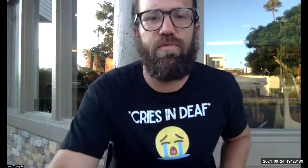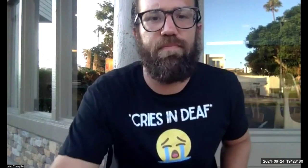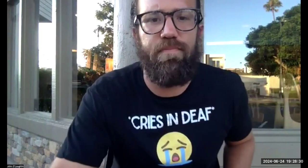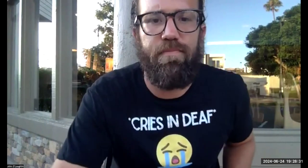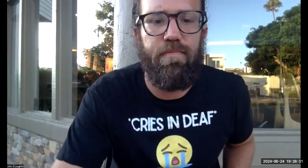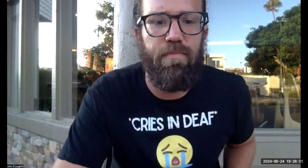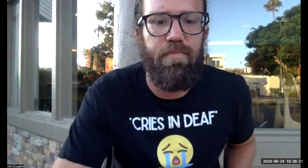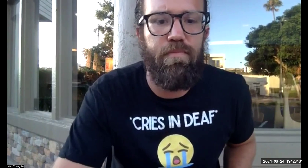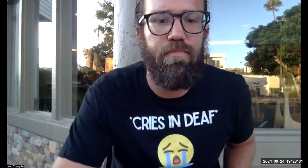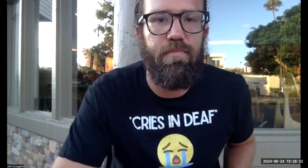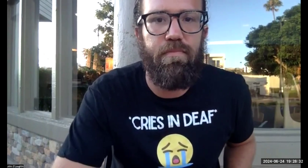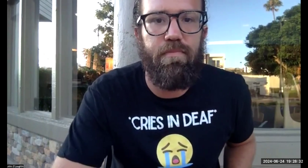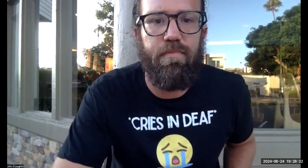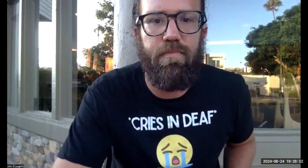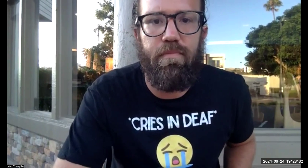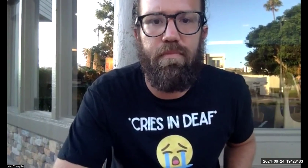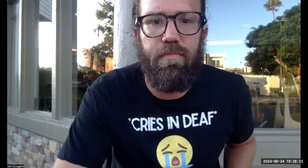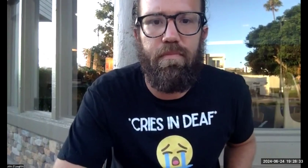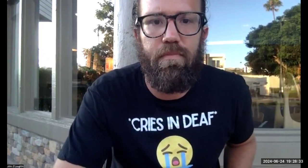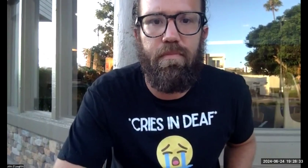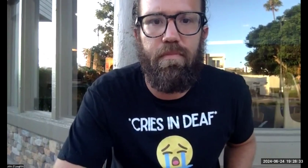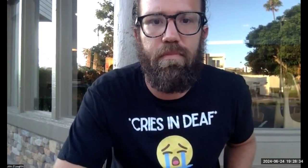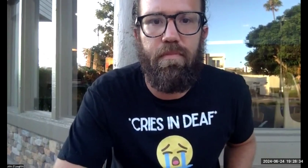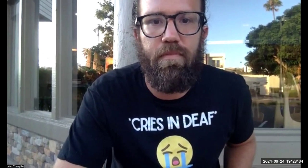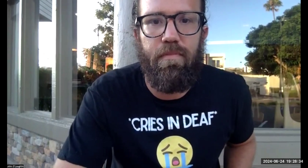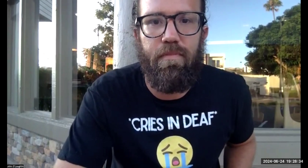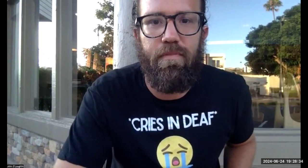YouTube. Let me look at the next question that was in the chat.